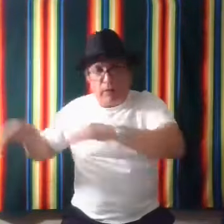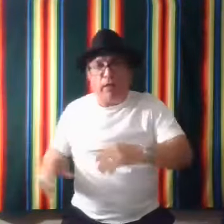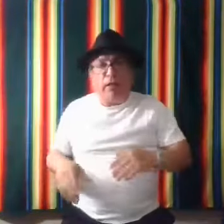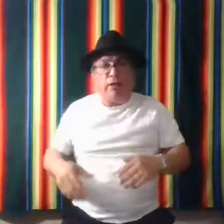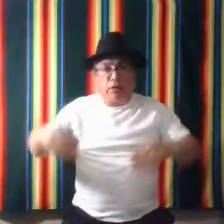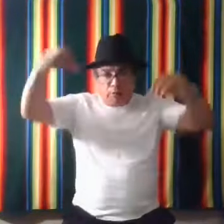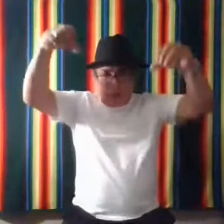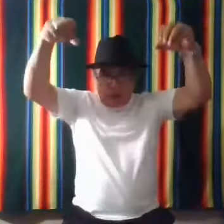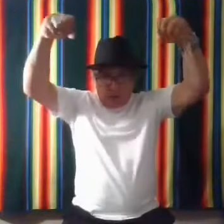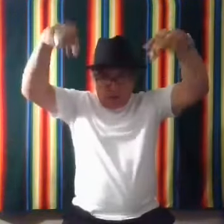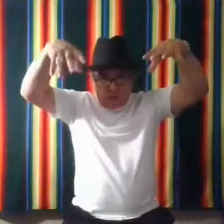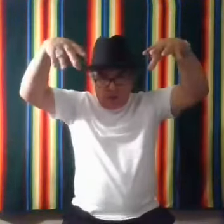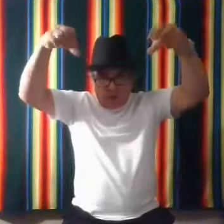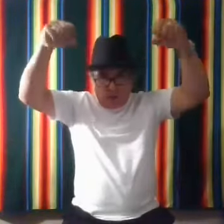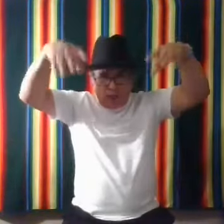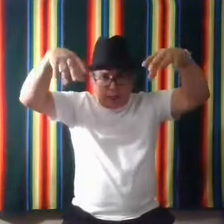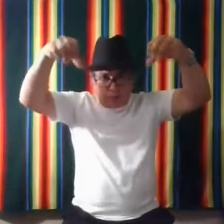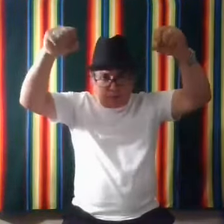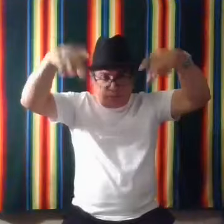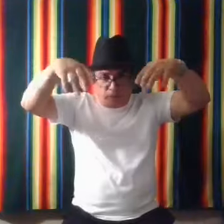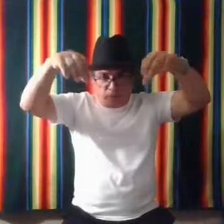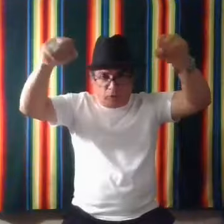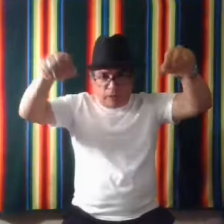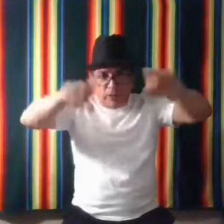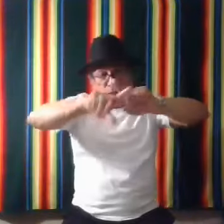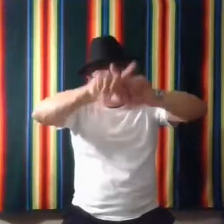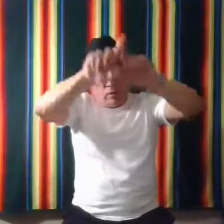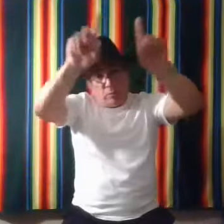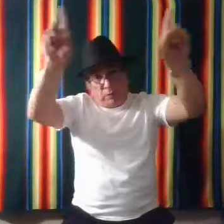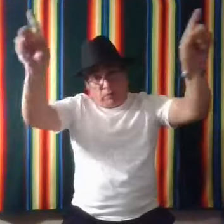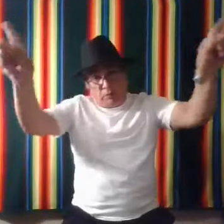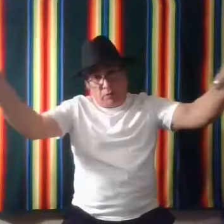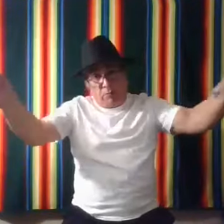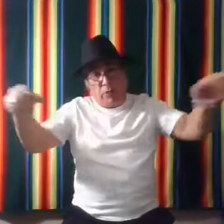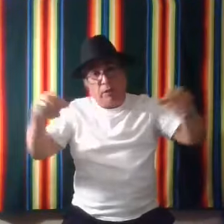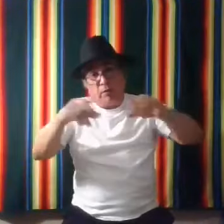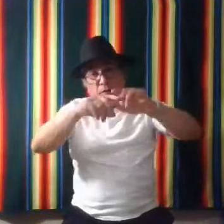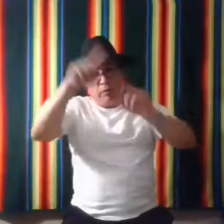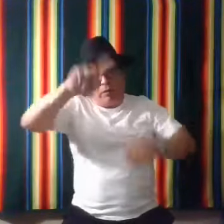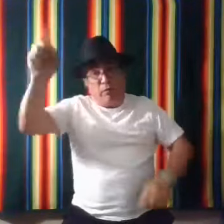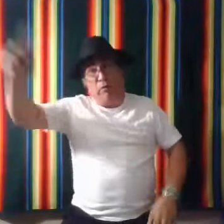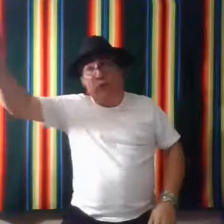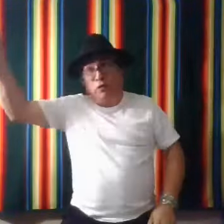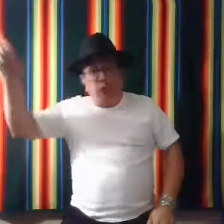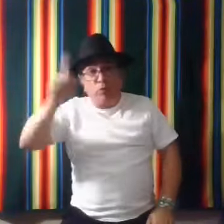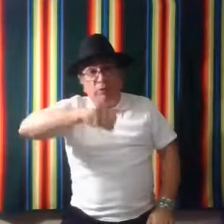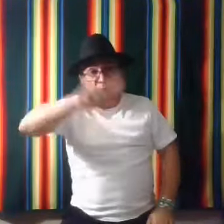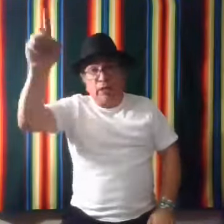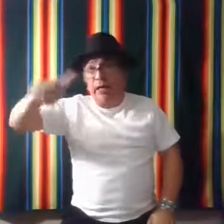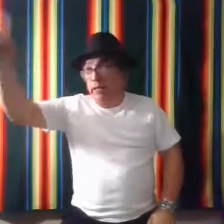and it's going to be rain. Okay. Make some, some big storms that lightning.